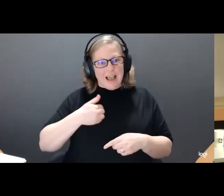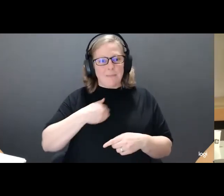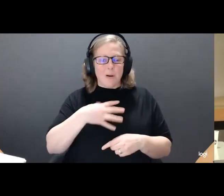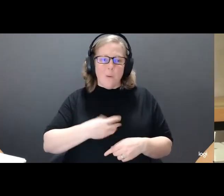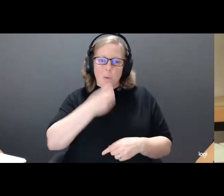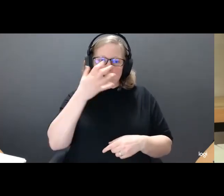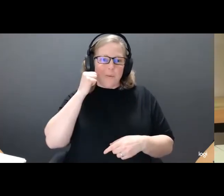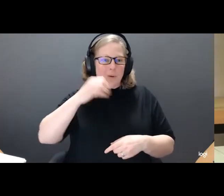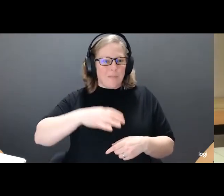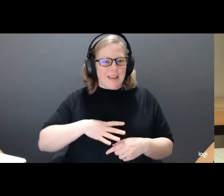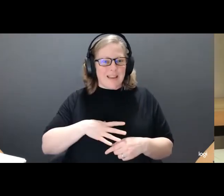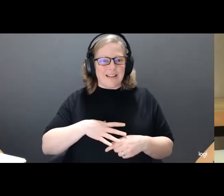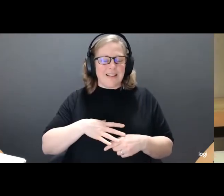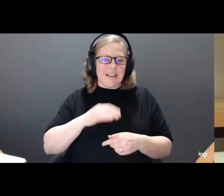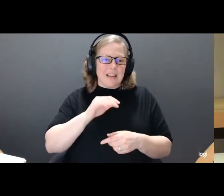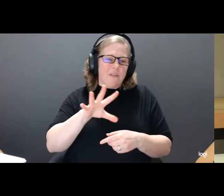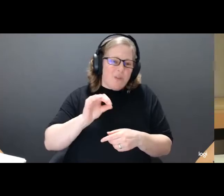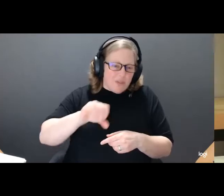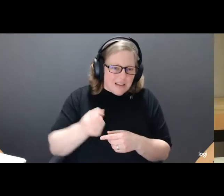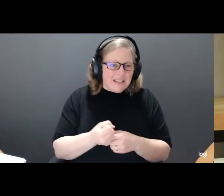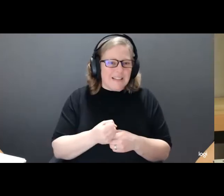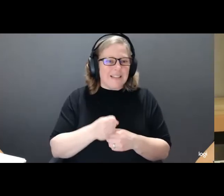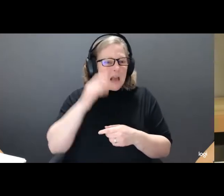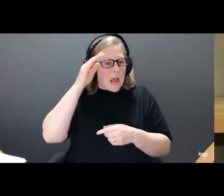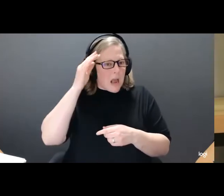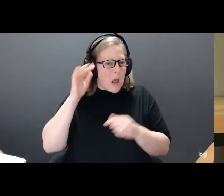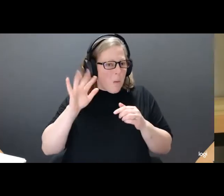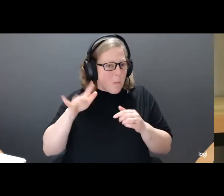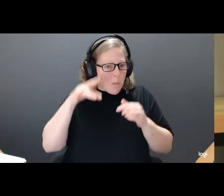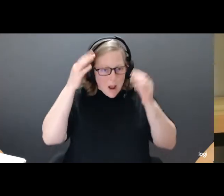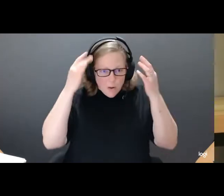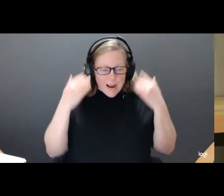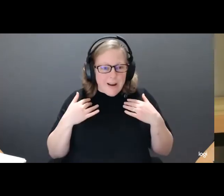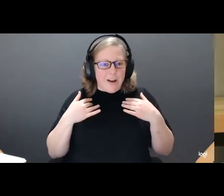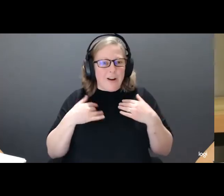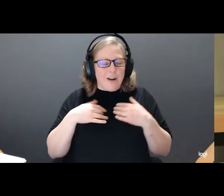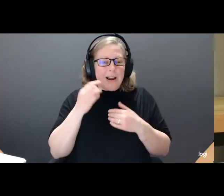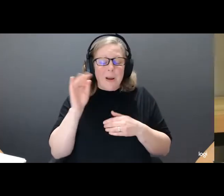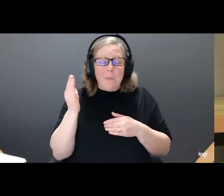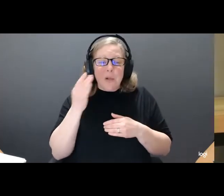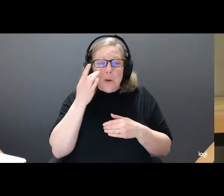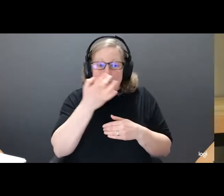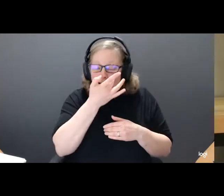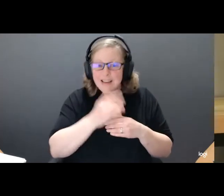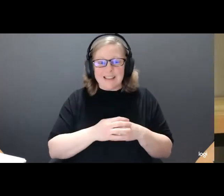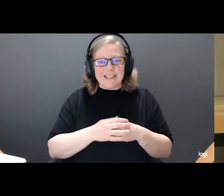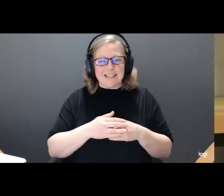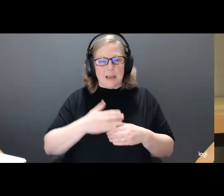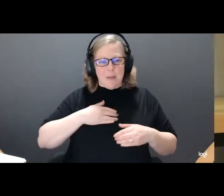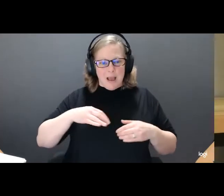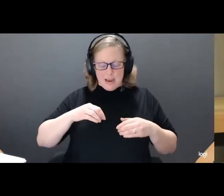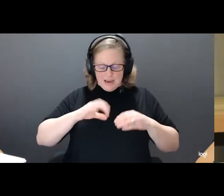long brown hair, blue eyes, and I'm wearing a sheer white blouse with black scribbly circles all over it.